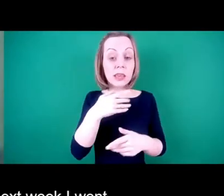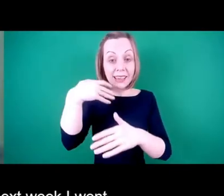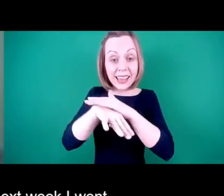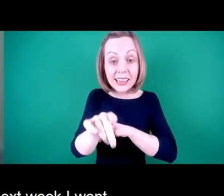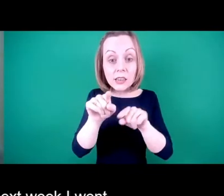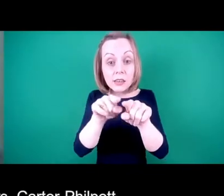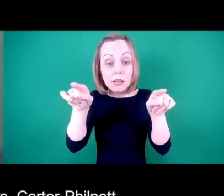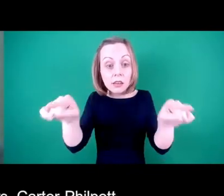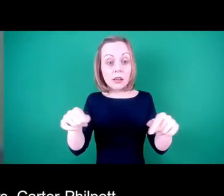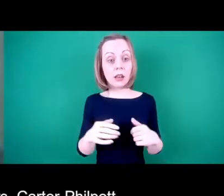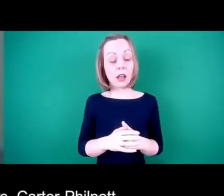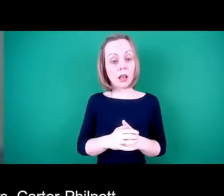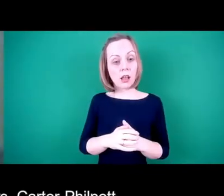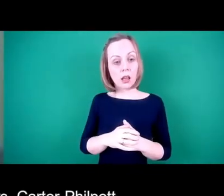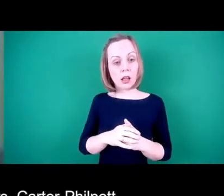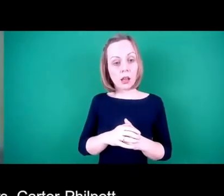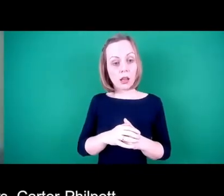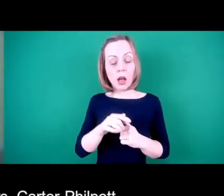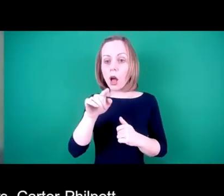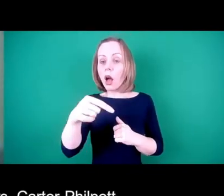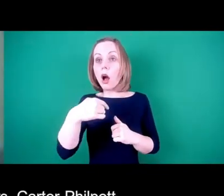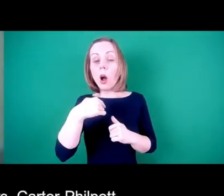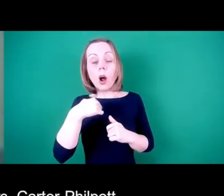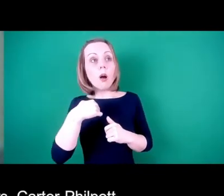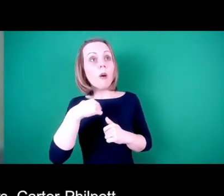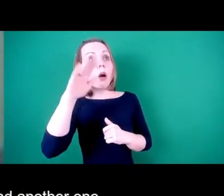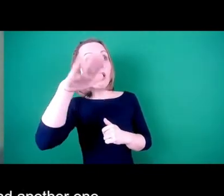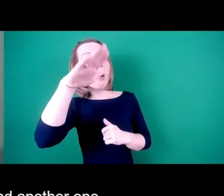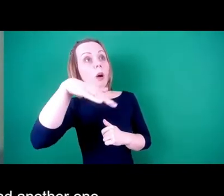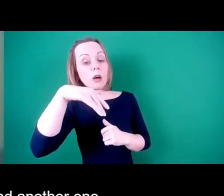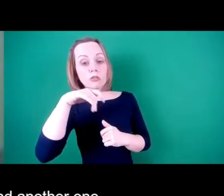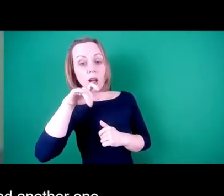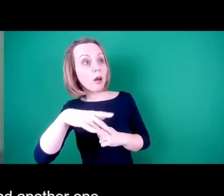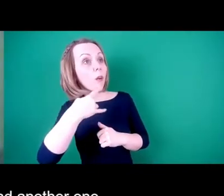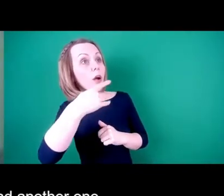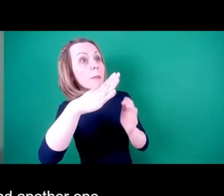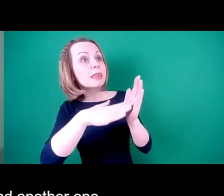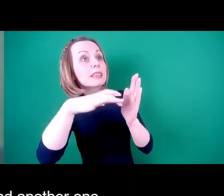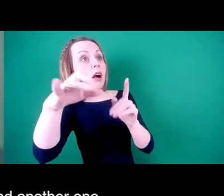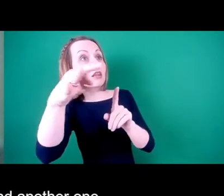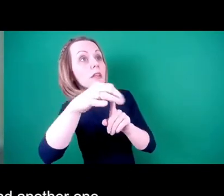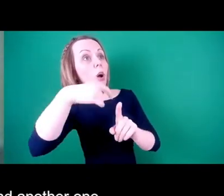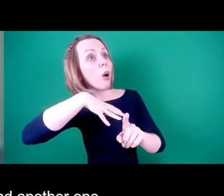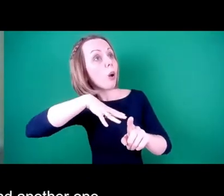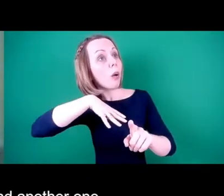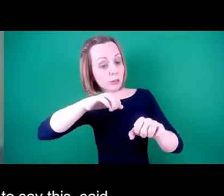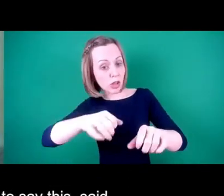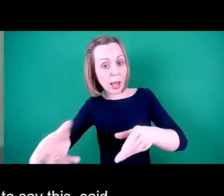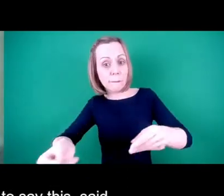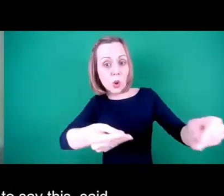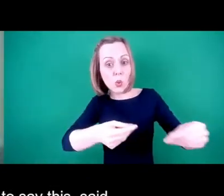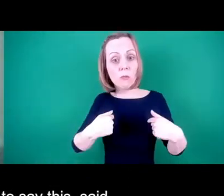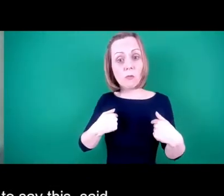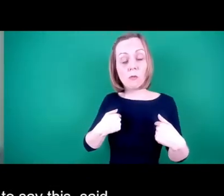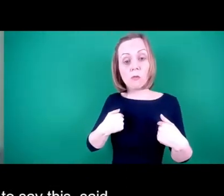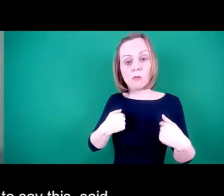one of the children said, Mrs. Carter Philpott, would you like me to move a chair? And another one of the children, I think the staff had paid them to say